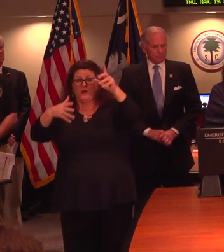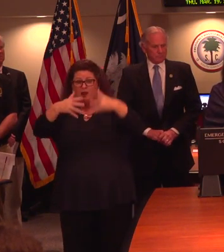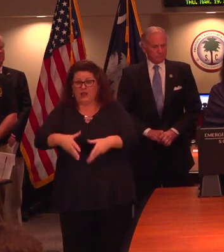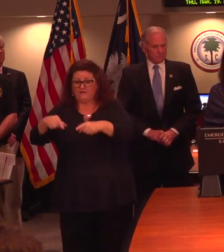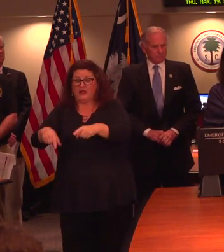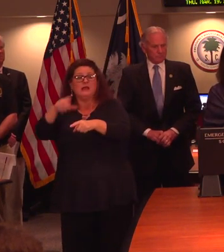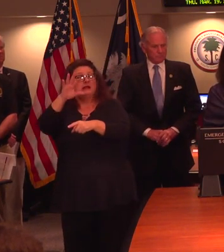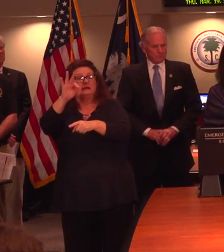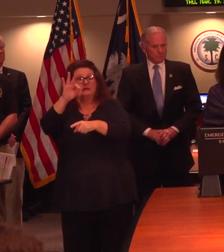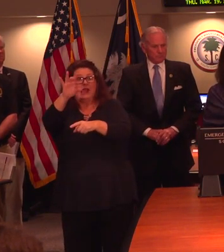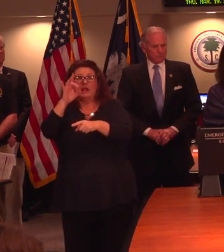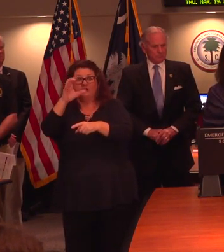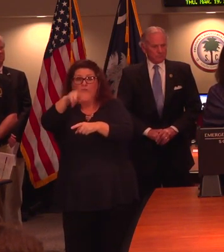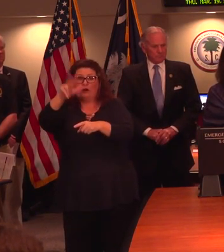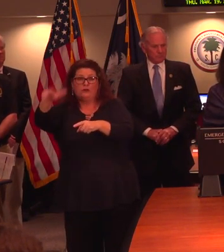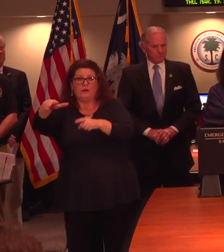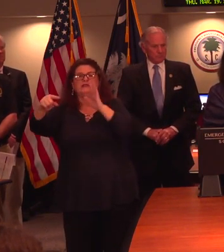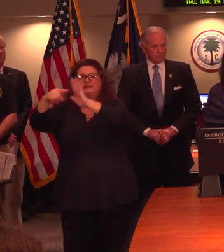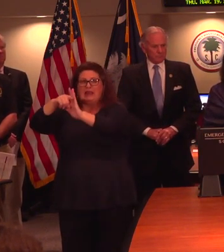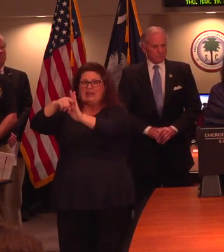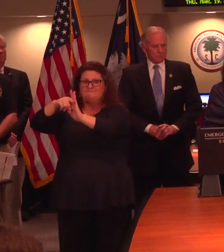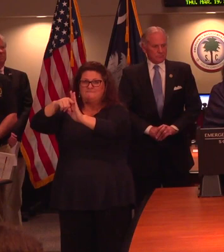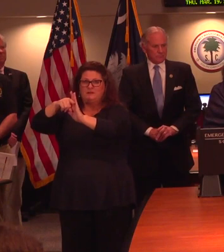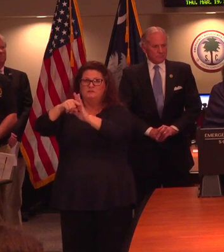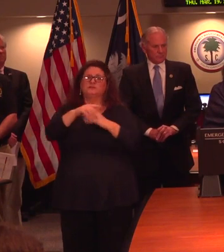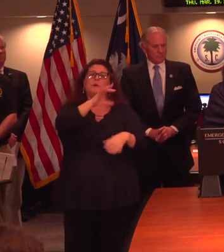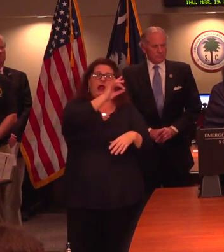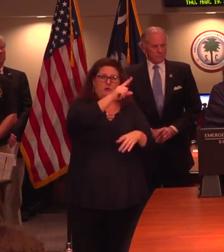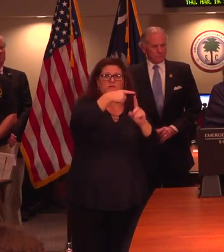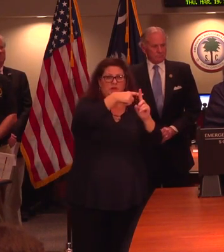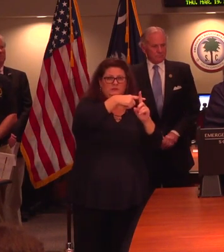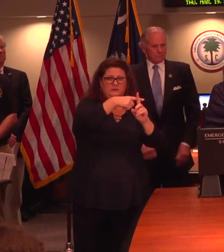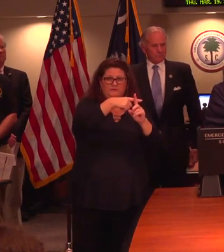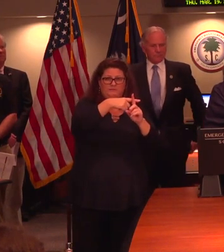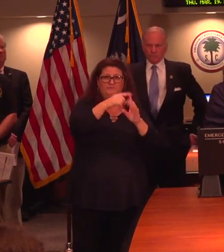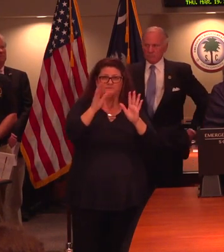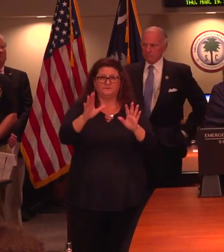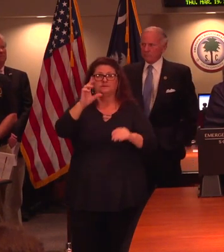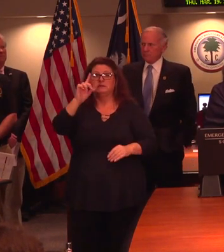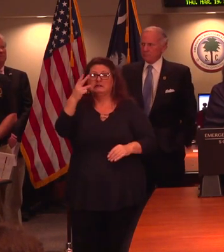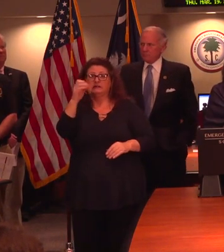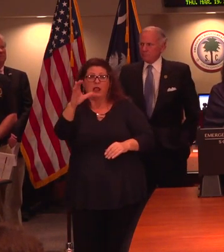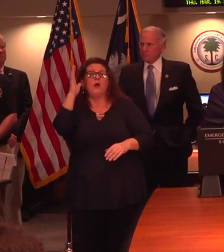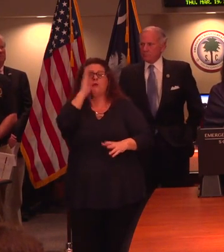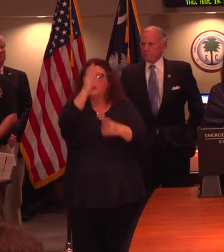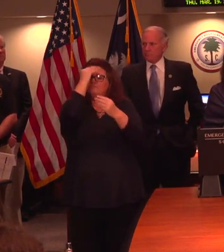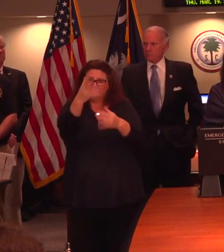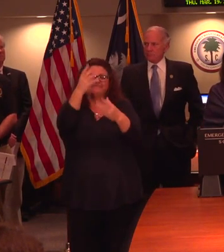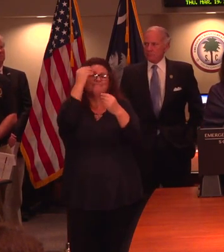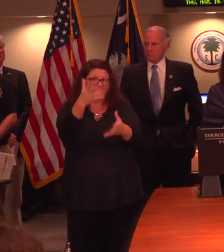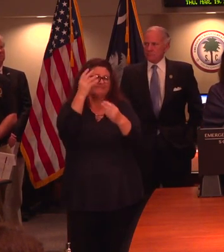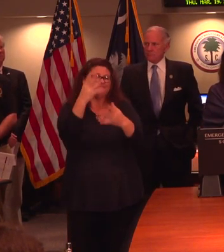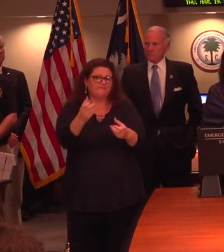So less than 10% of the tests run are positive. DHEC will continue to provide the number of positive cases